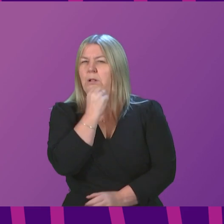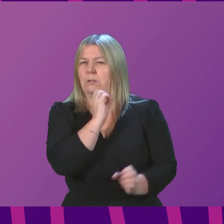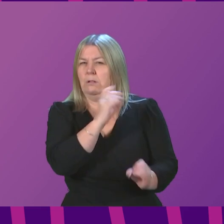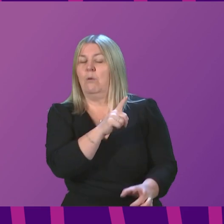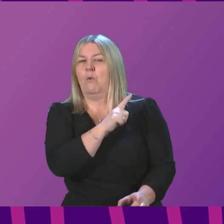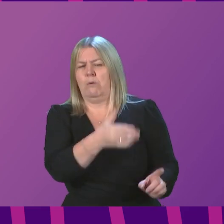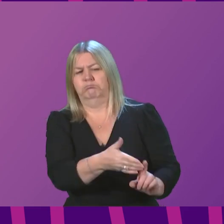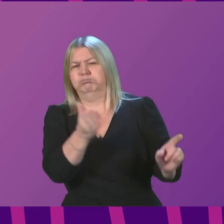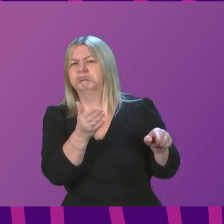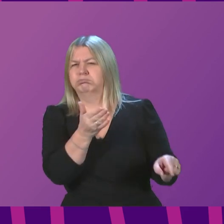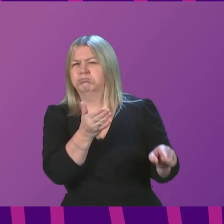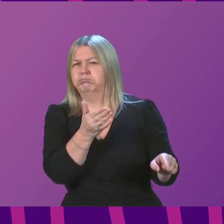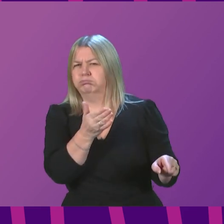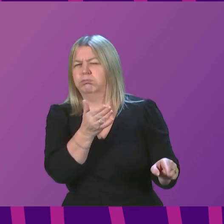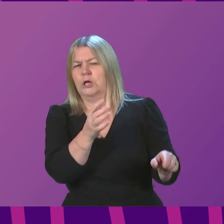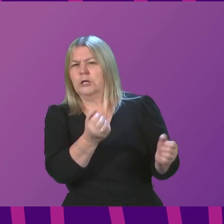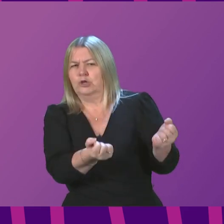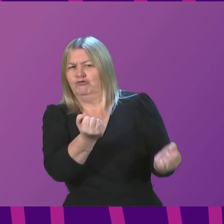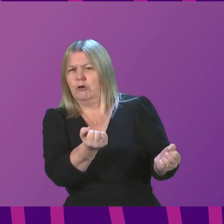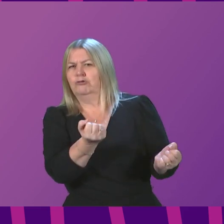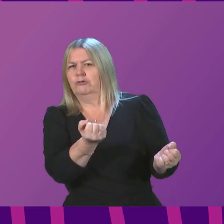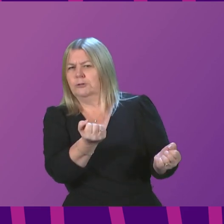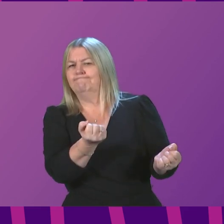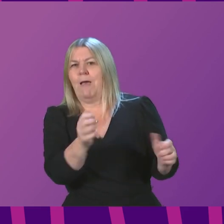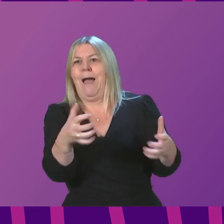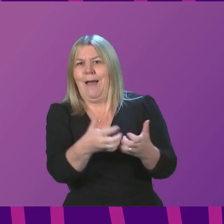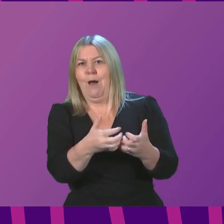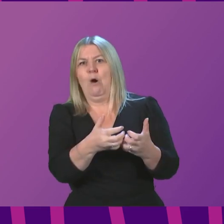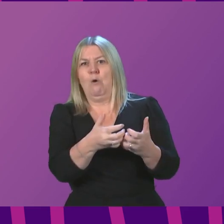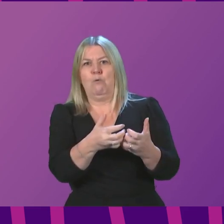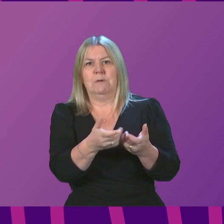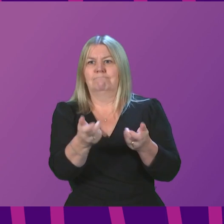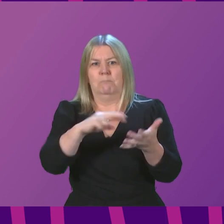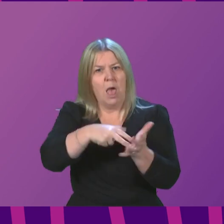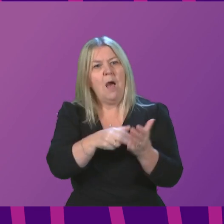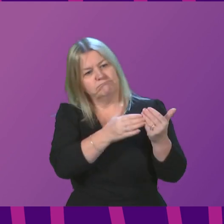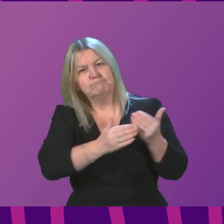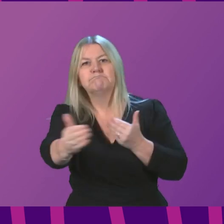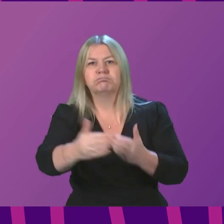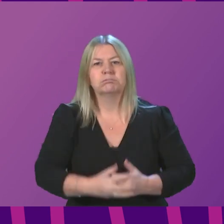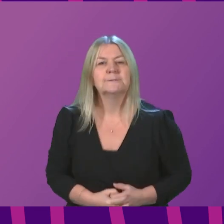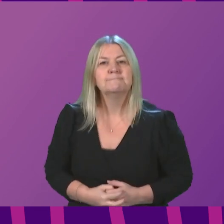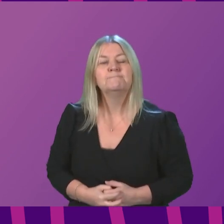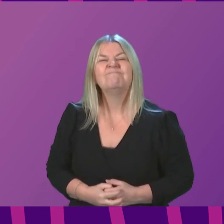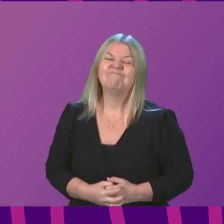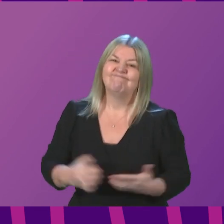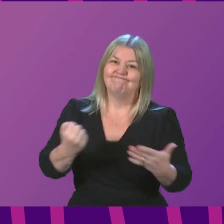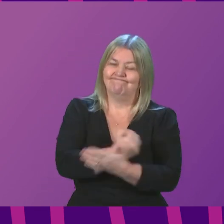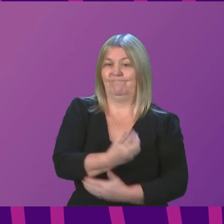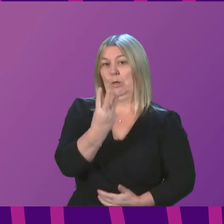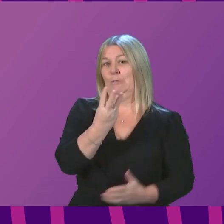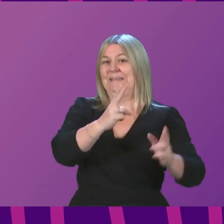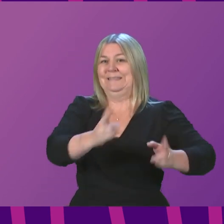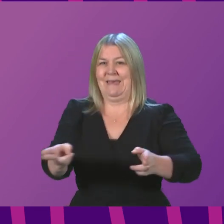indicator, as we judge the most proportionate response going forward. Sadly, though, further three deaths have been